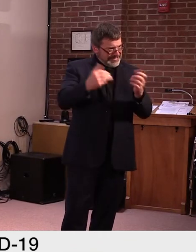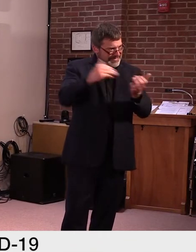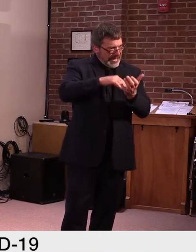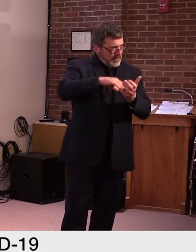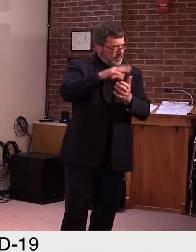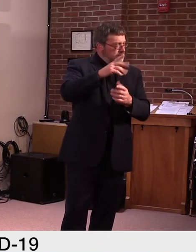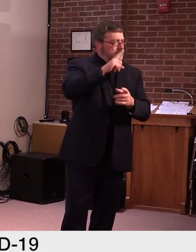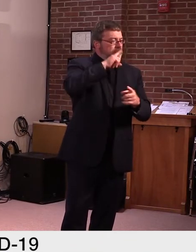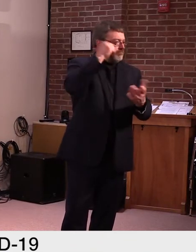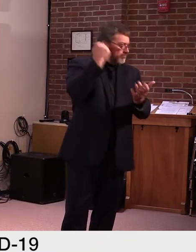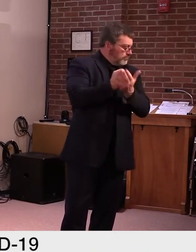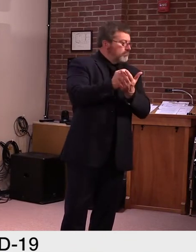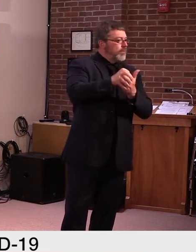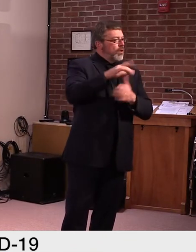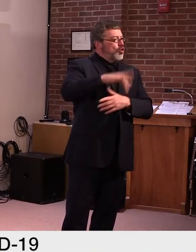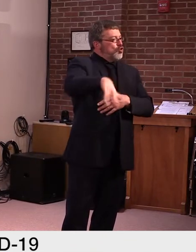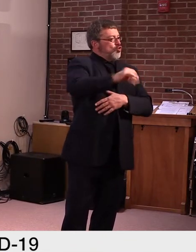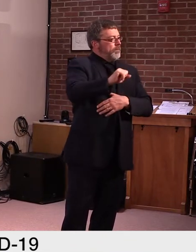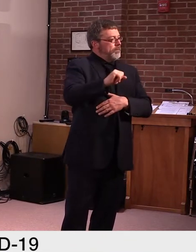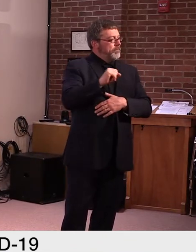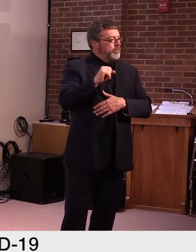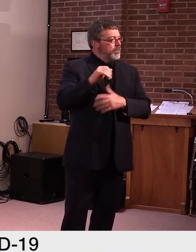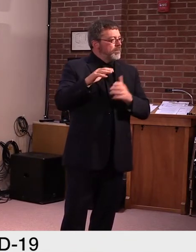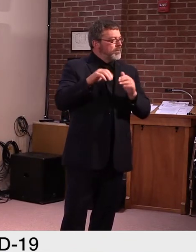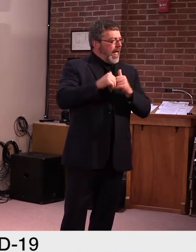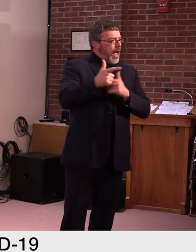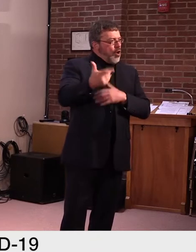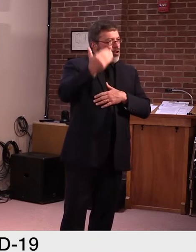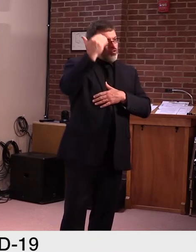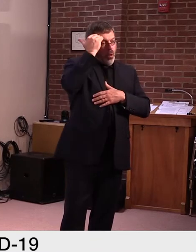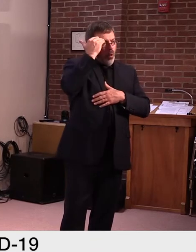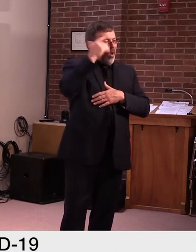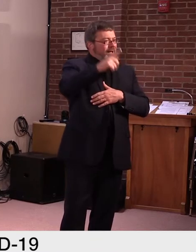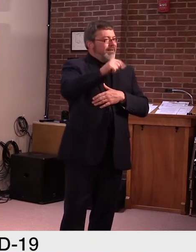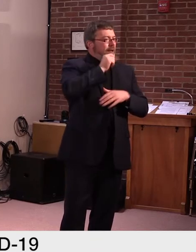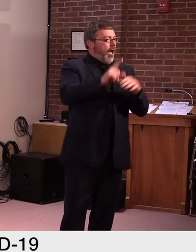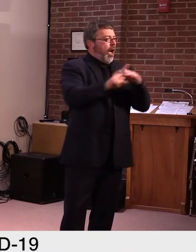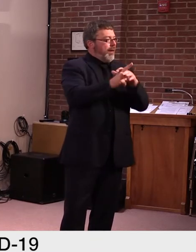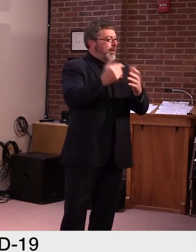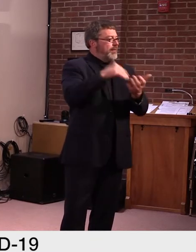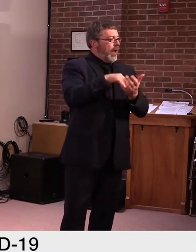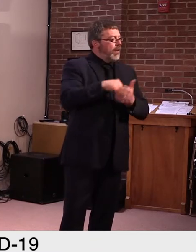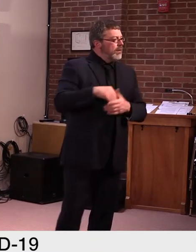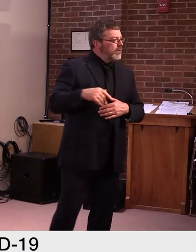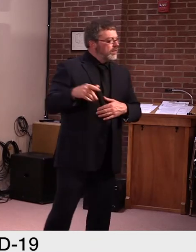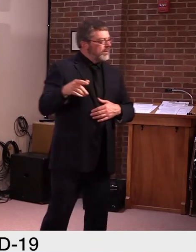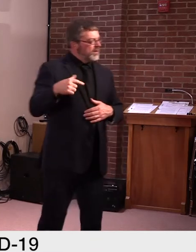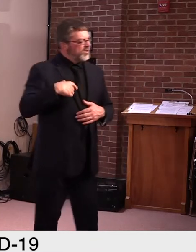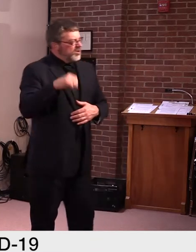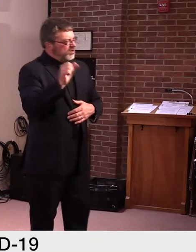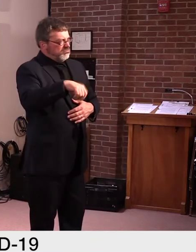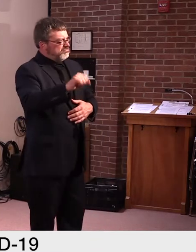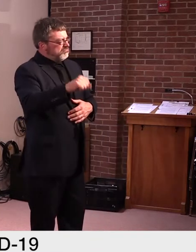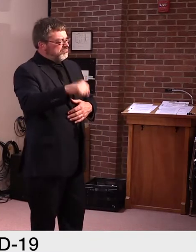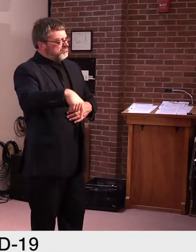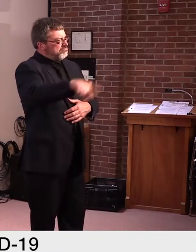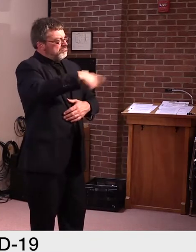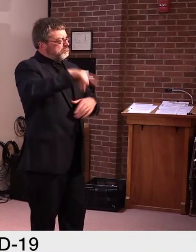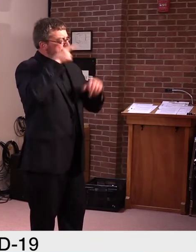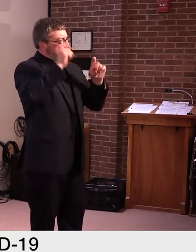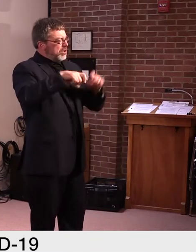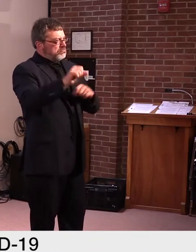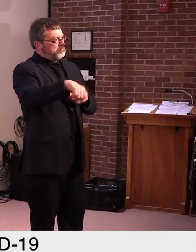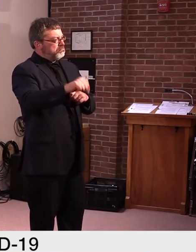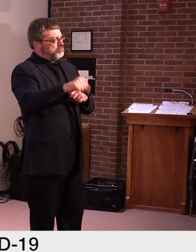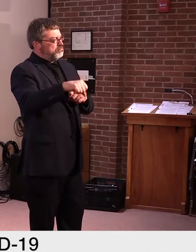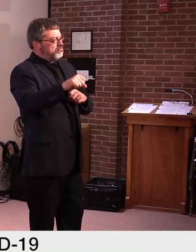uh, but how are you going ensure that something else doesn't happen again? Well, we will be testing that, uh, the Vermont inmates in that facility on September